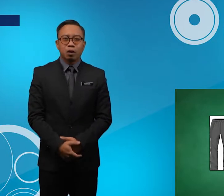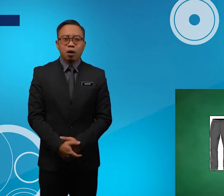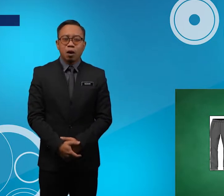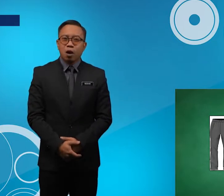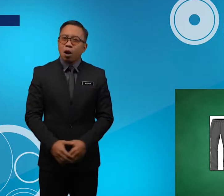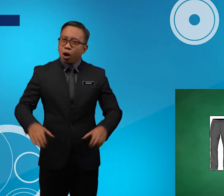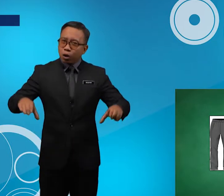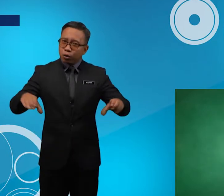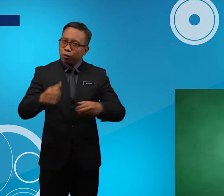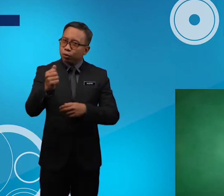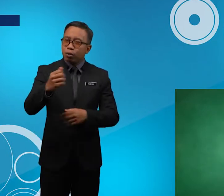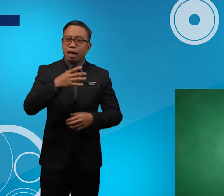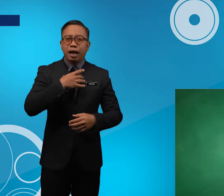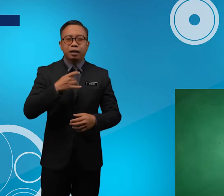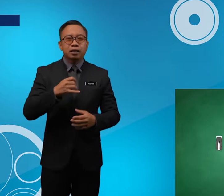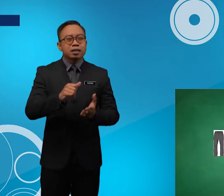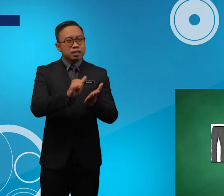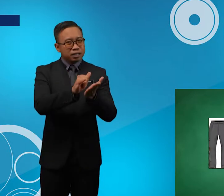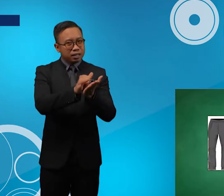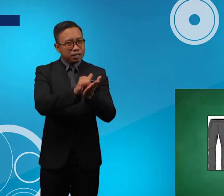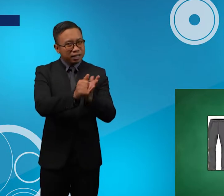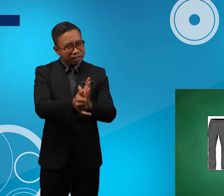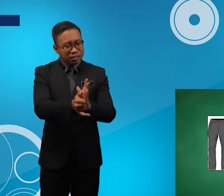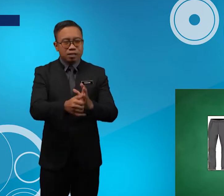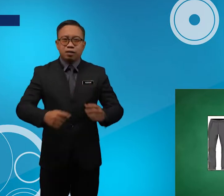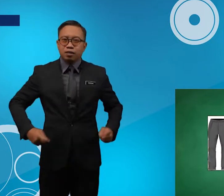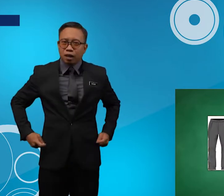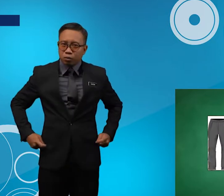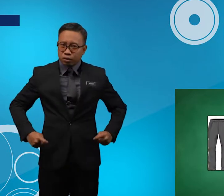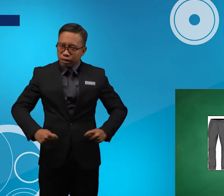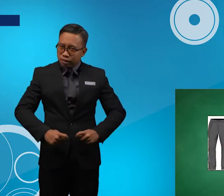Do You Like These Trousers